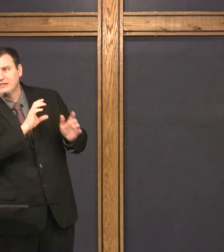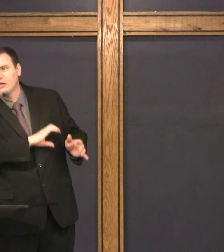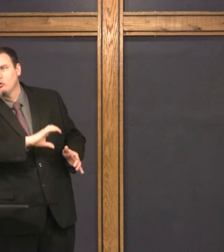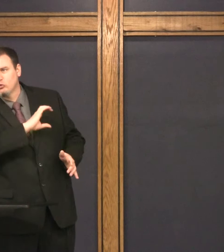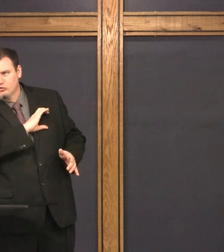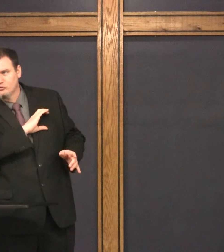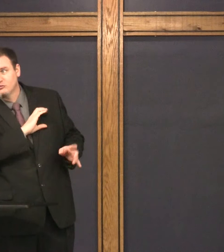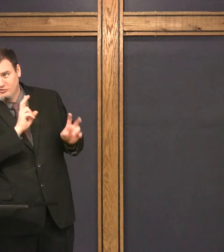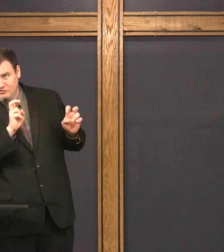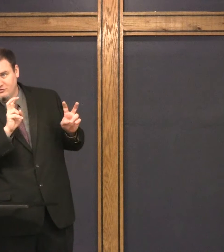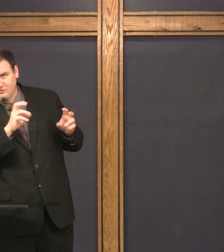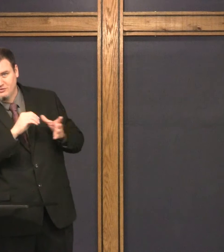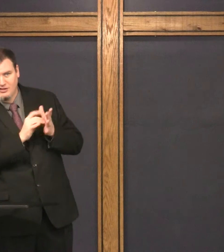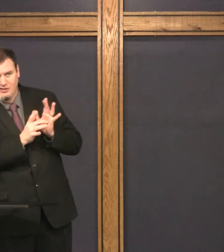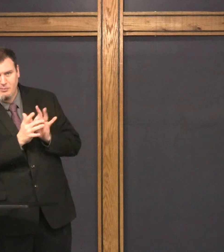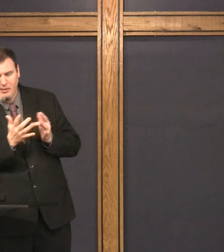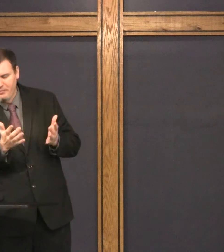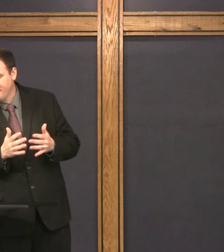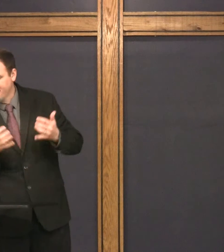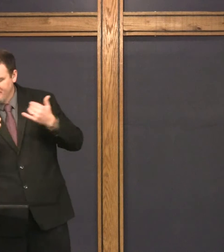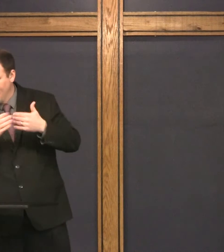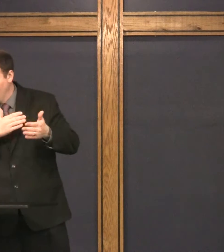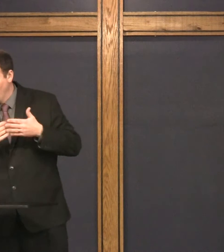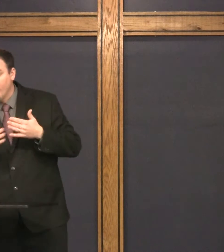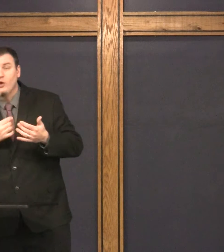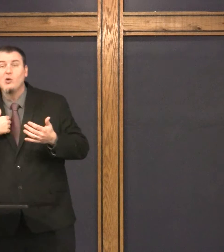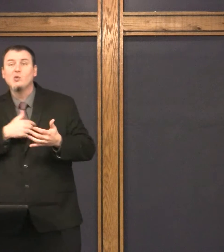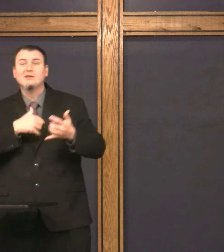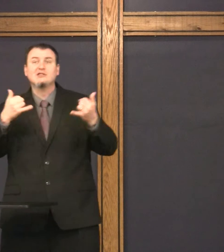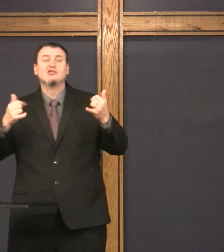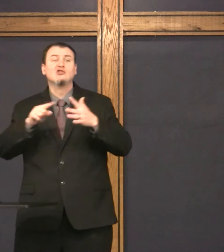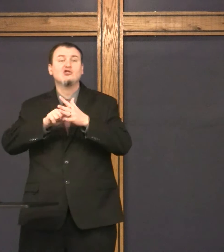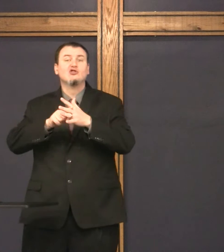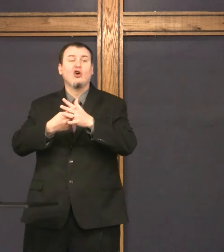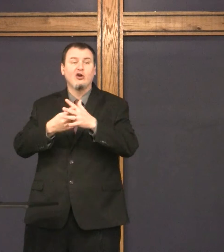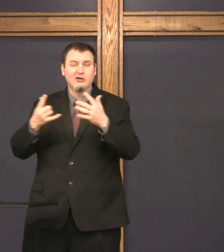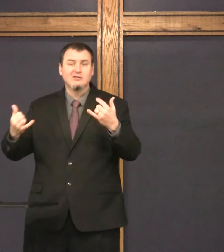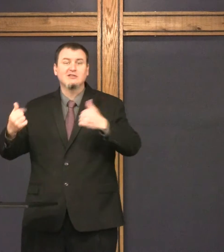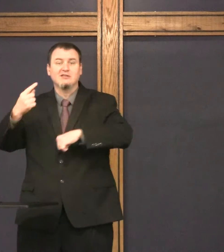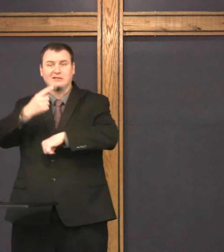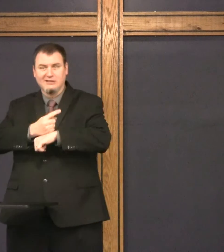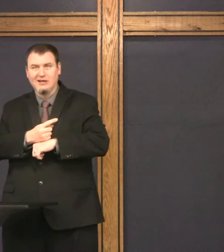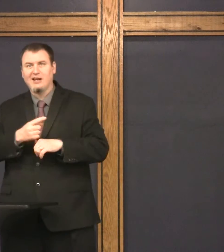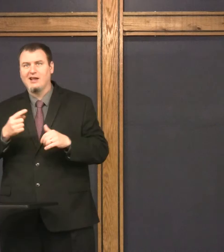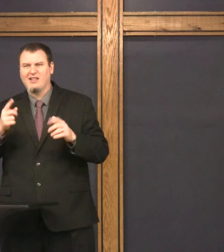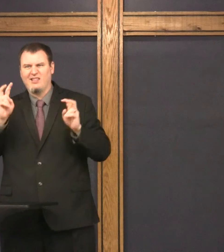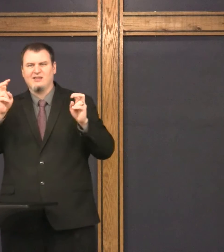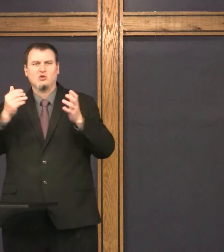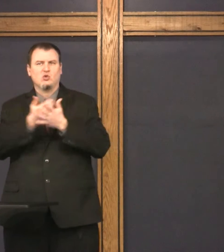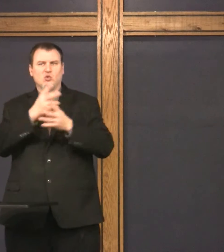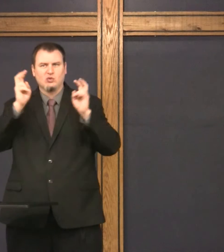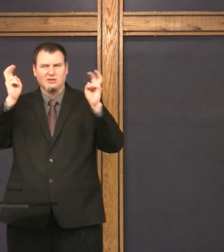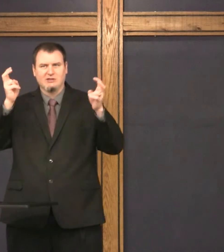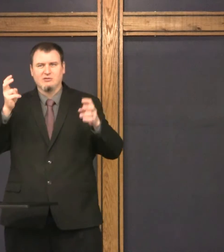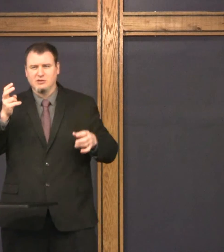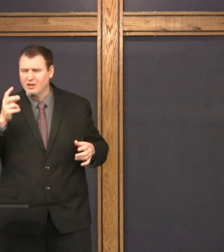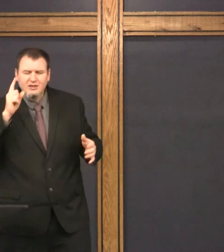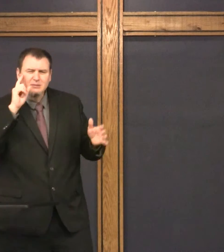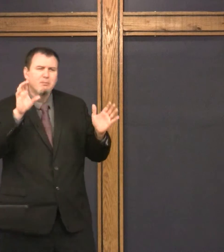Give a little bit of mercy and grace to this character. But anyway, Let's start today With